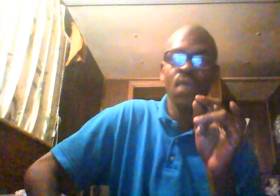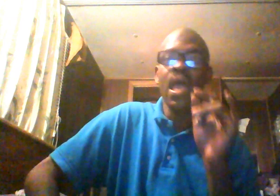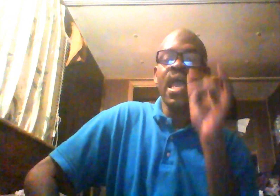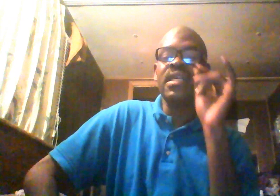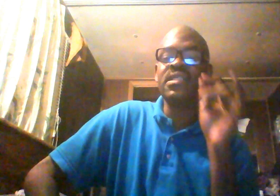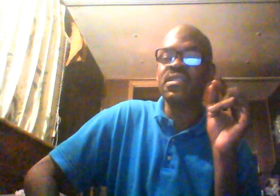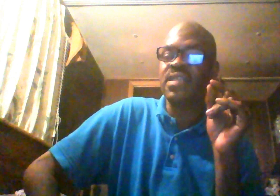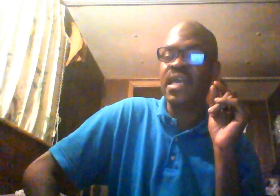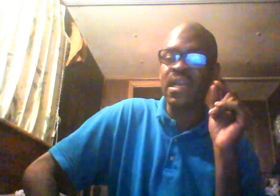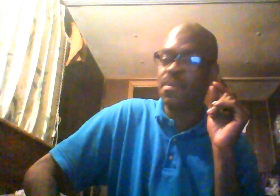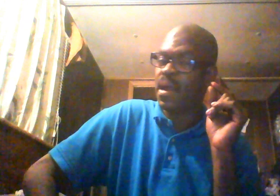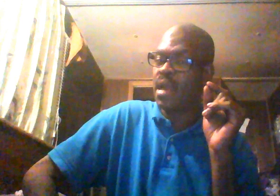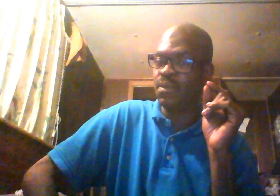And this is the sad thing about Hollywood.